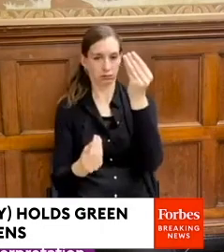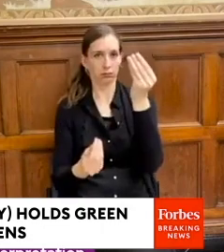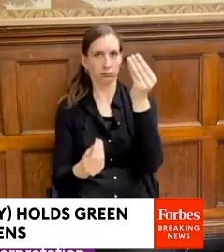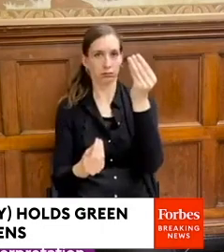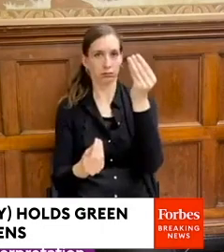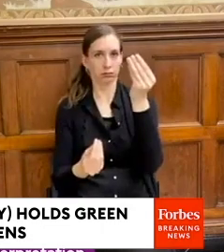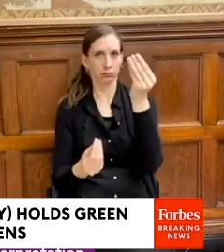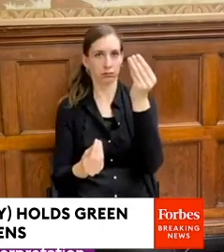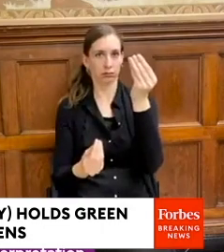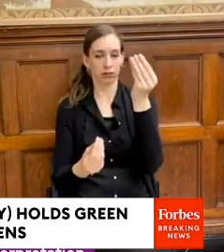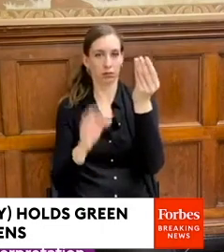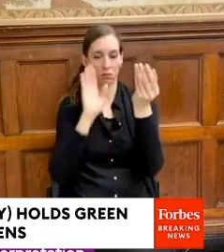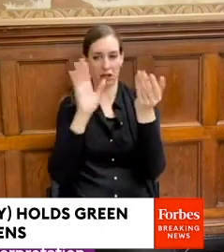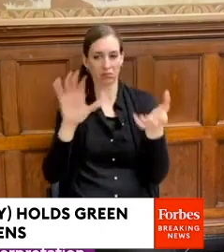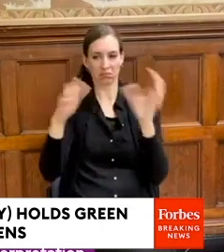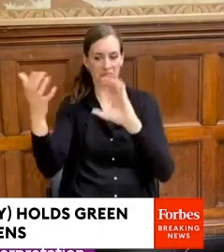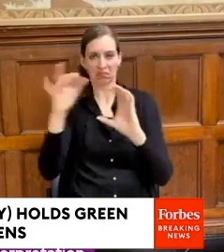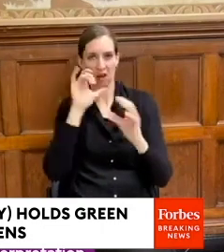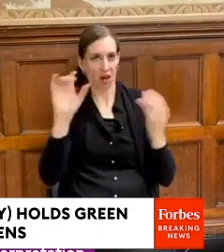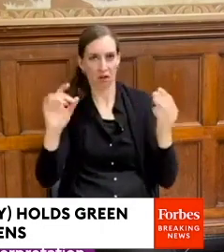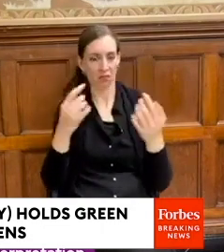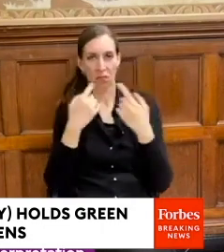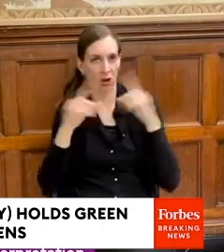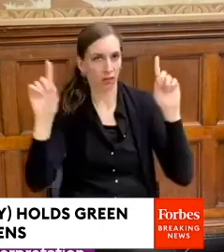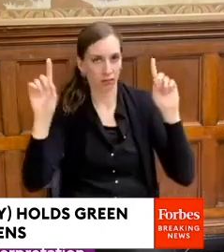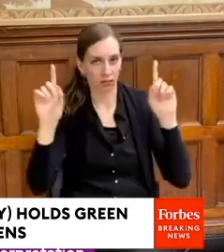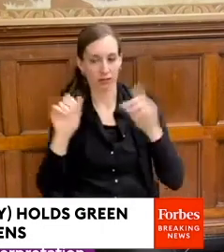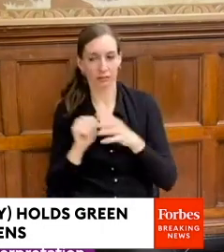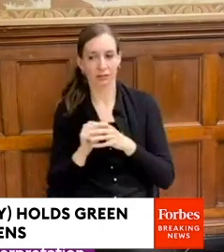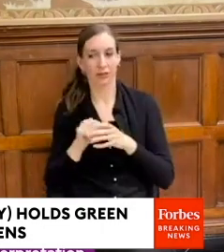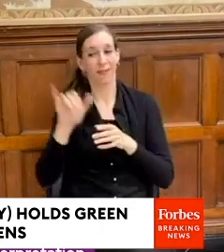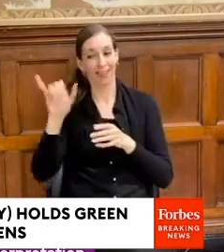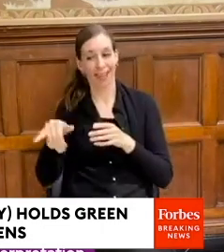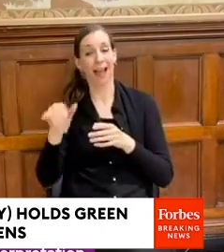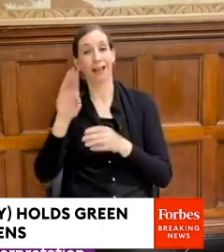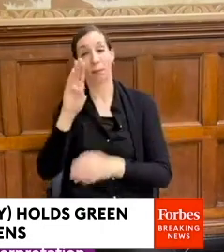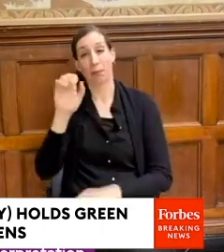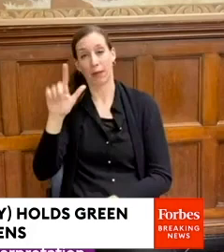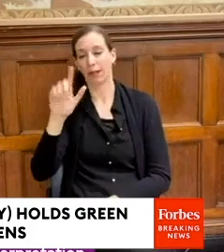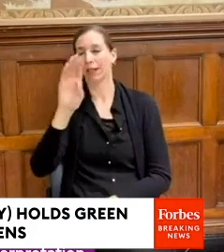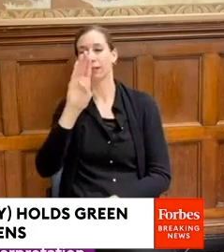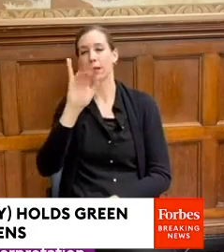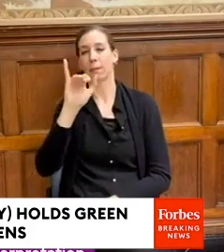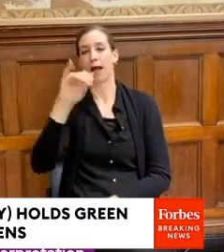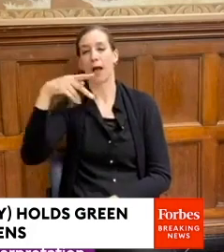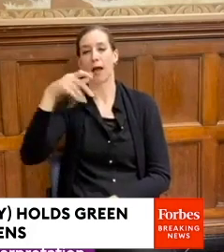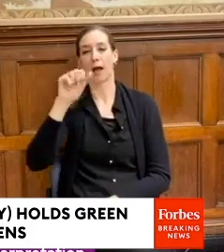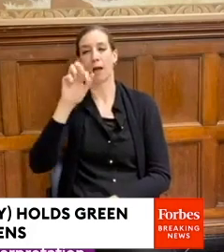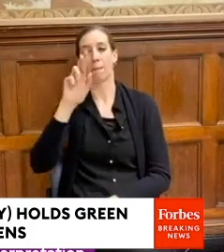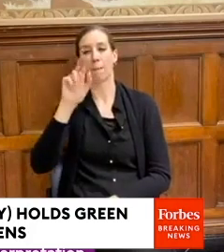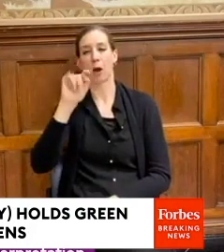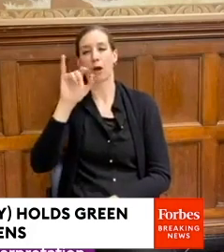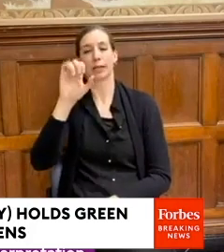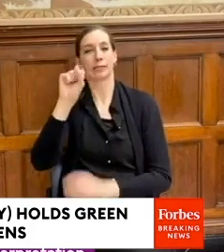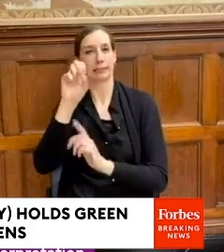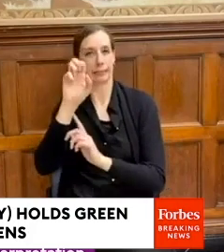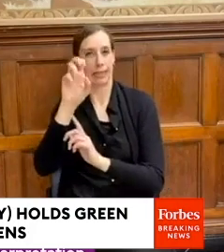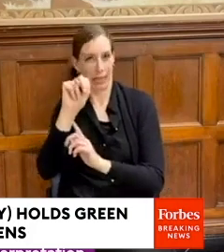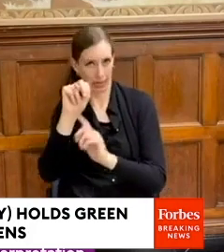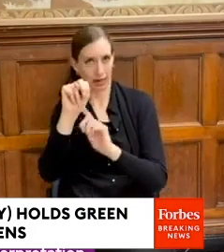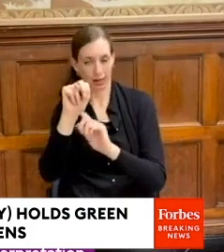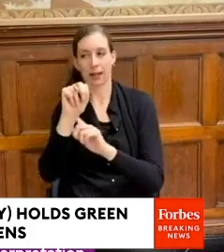what happened with the bipartisan infrastructure bill is that we did get some critical investments in EV charging infrastructure, for example.